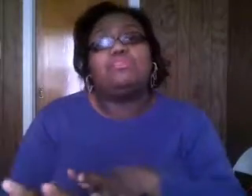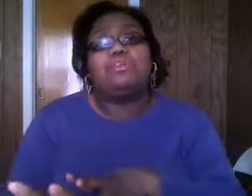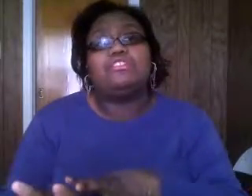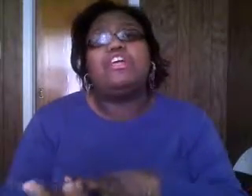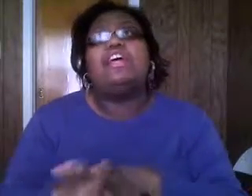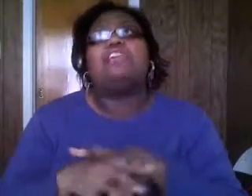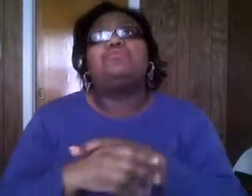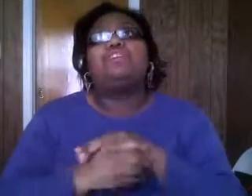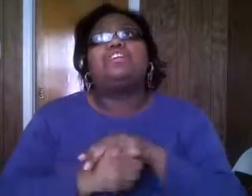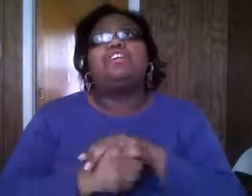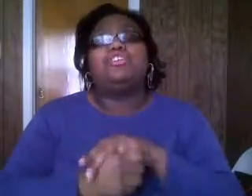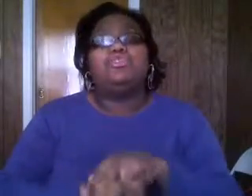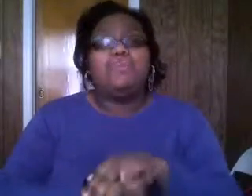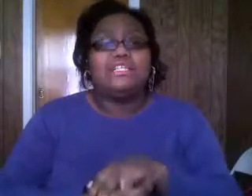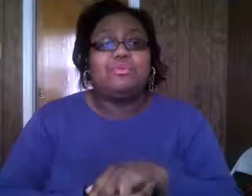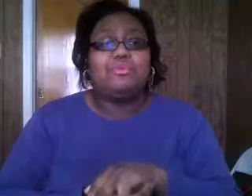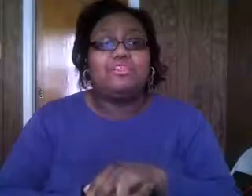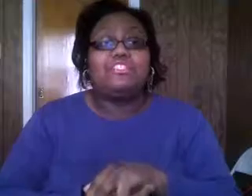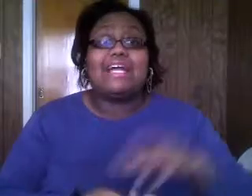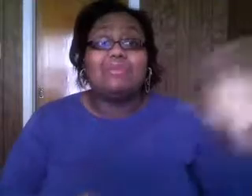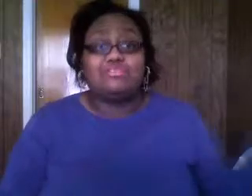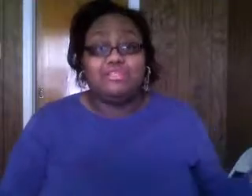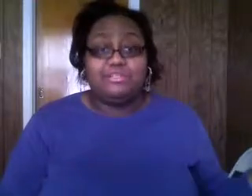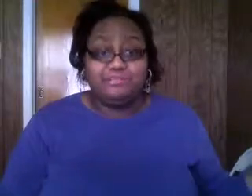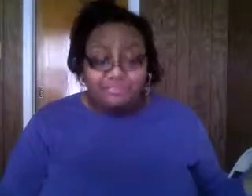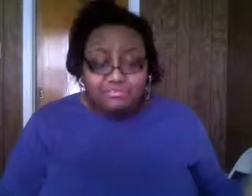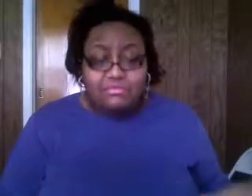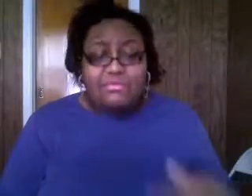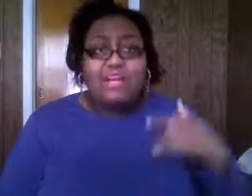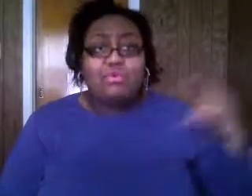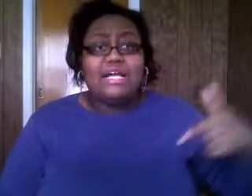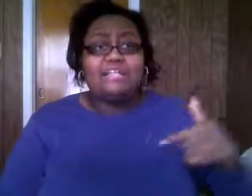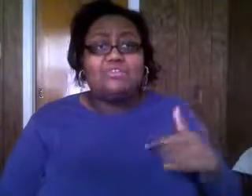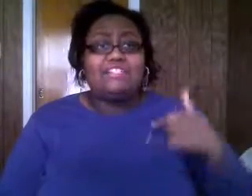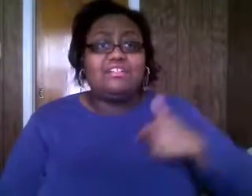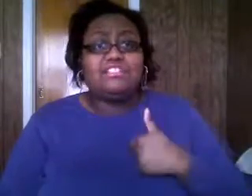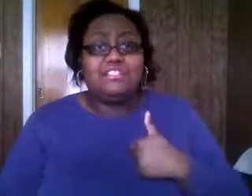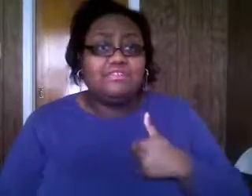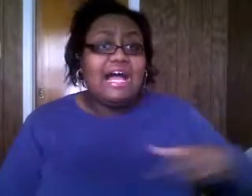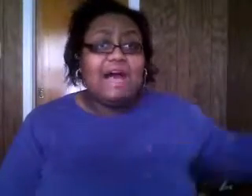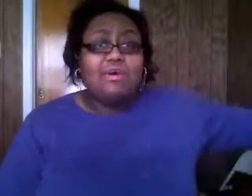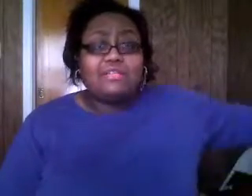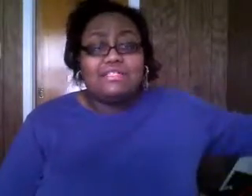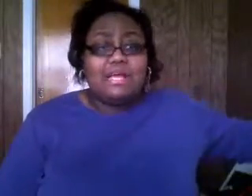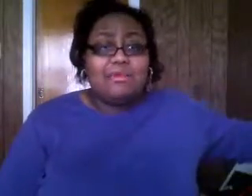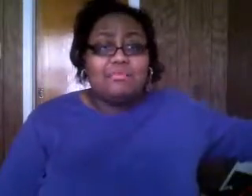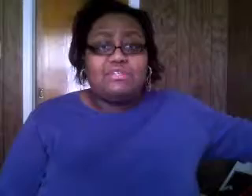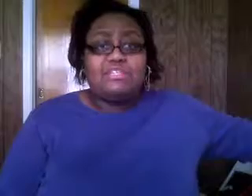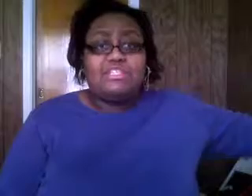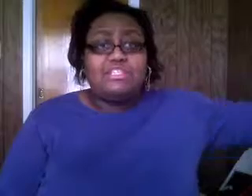so much it's really you as a community just like in my dream what did i do i took initiative i walked outside my porch i said excuse